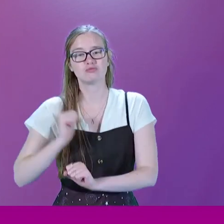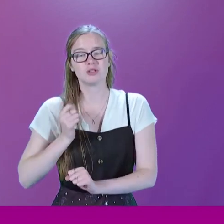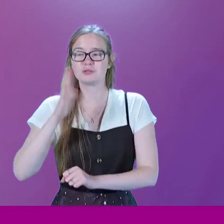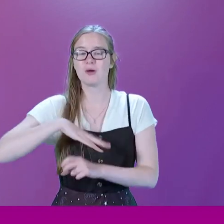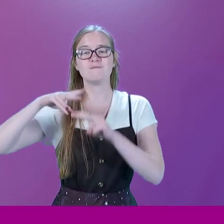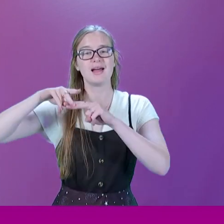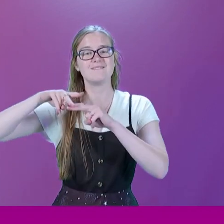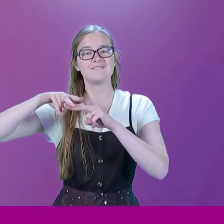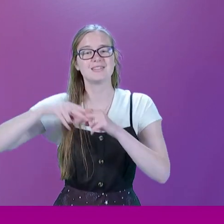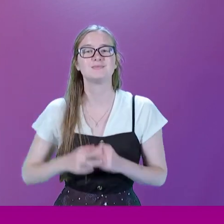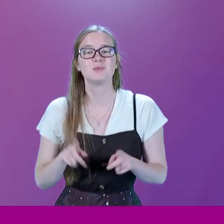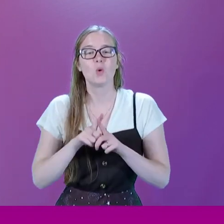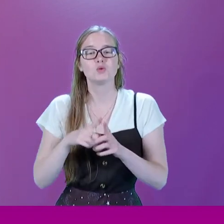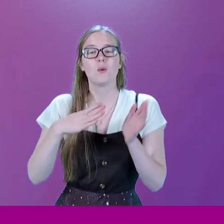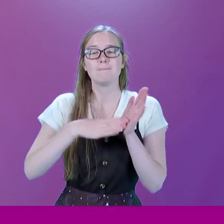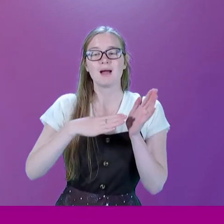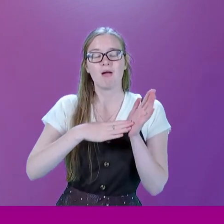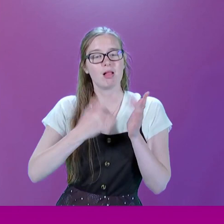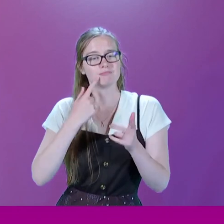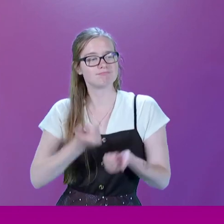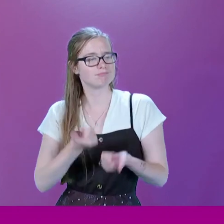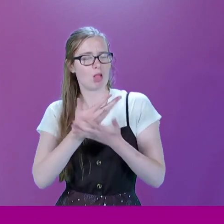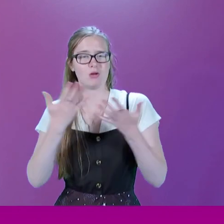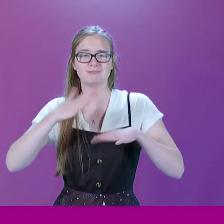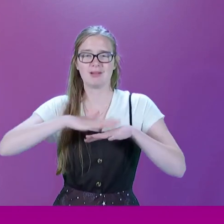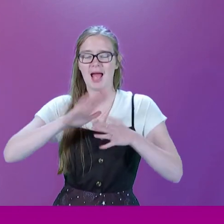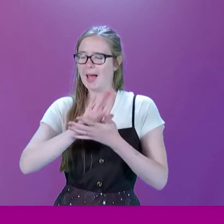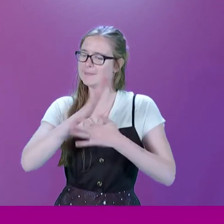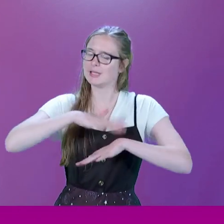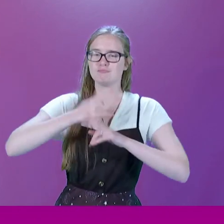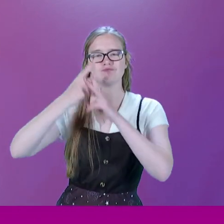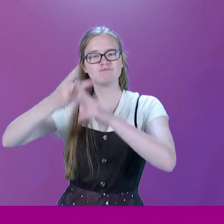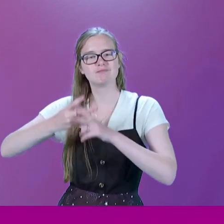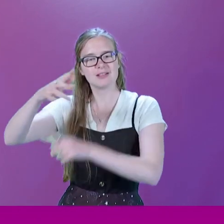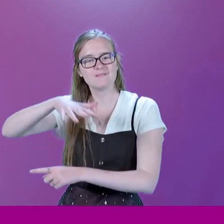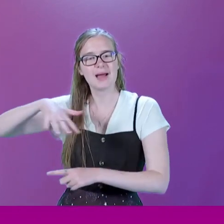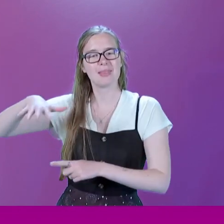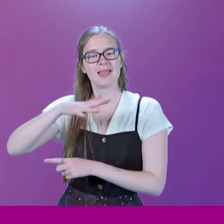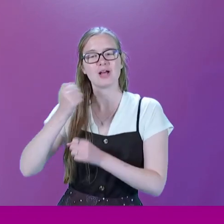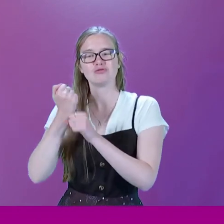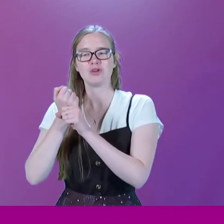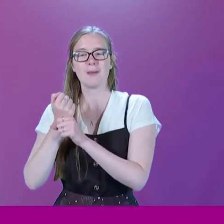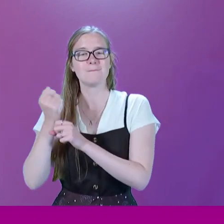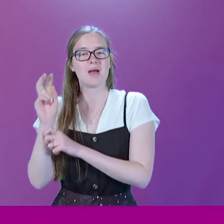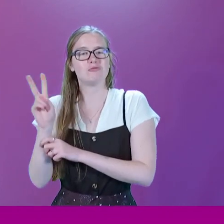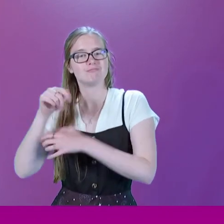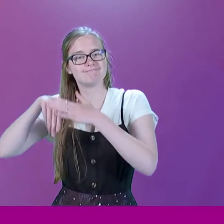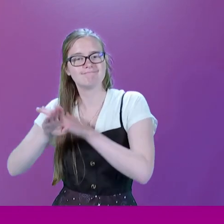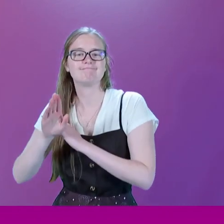Fife and, of course, Michael spent many happy times visiting his family and his grandparents in Kirkcaldy.